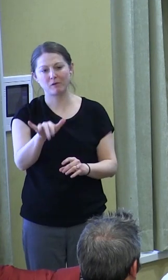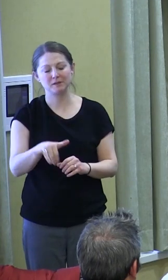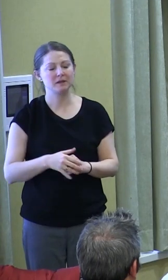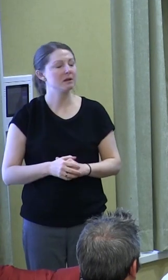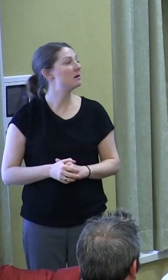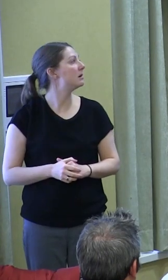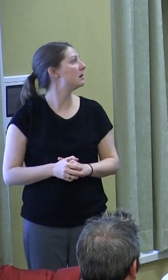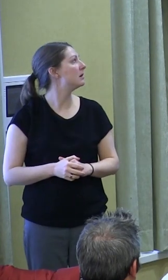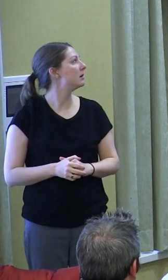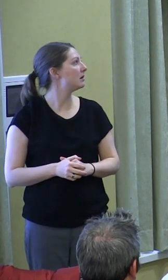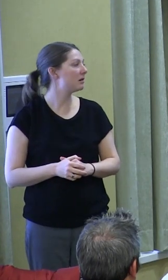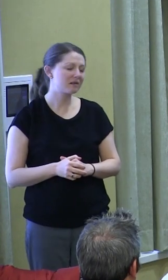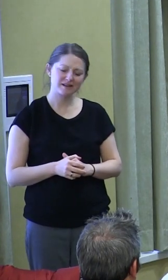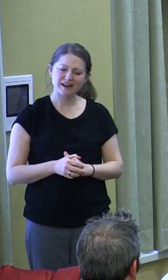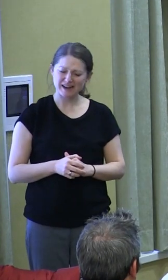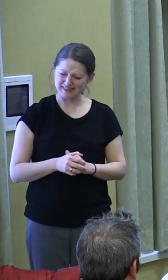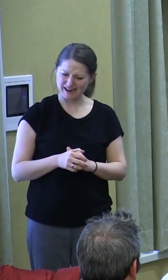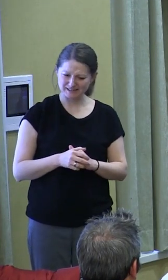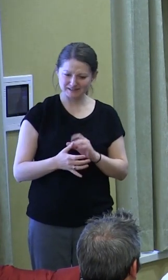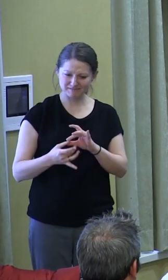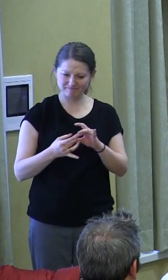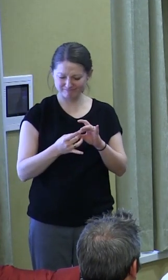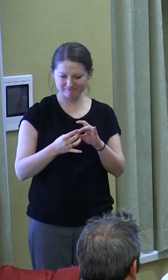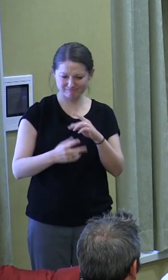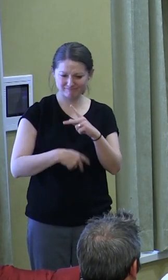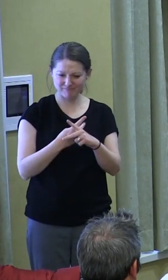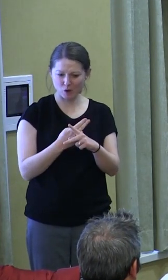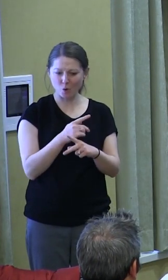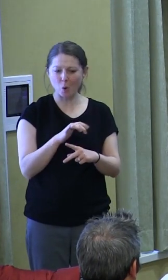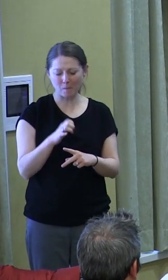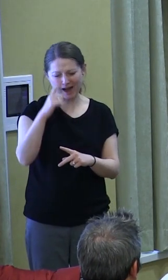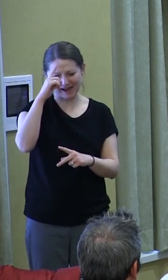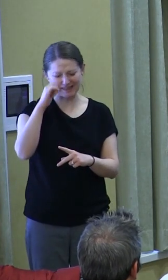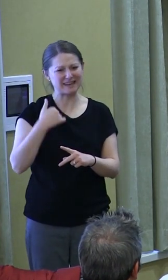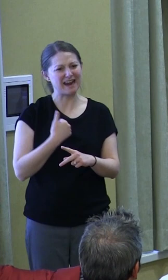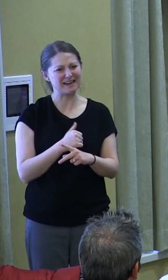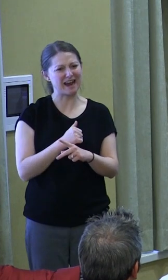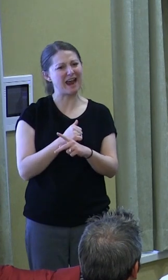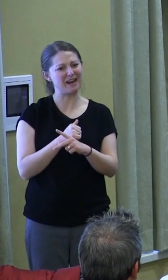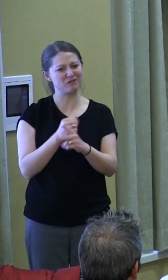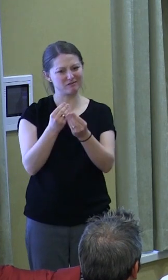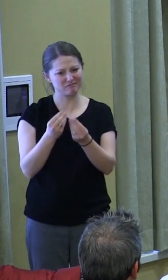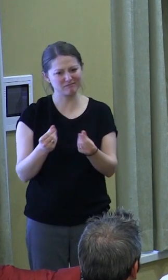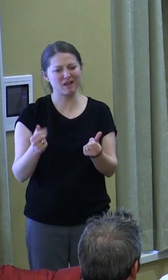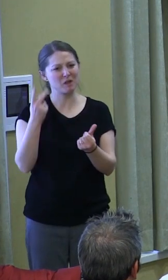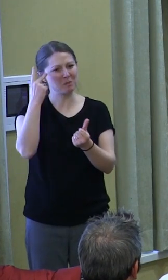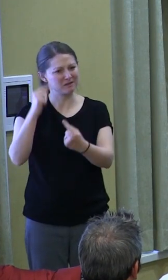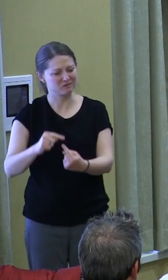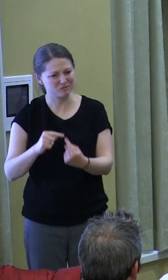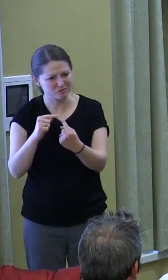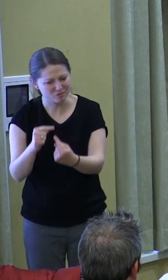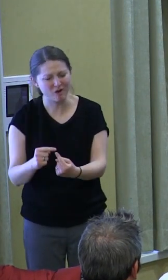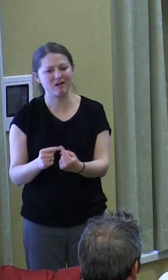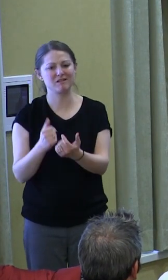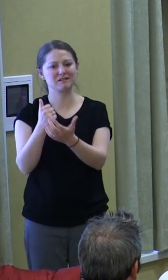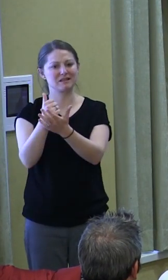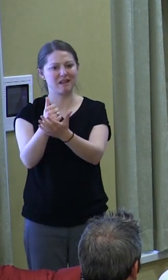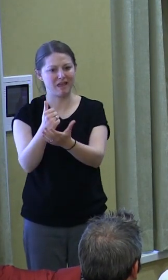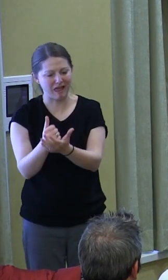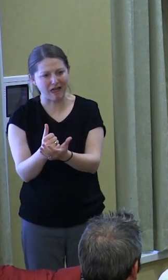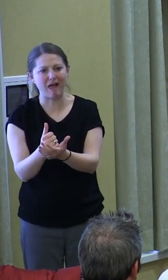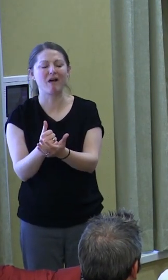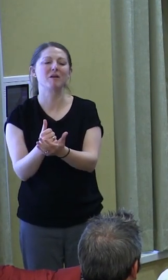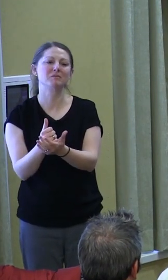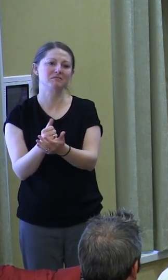This is the kind of hope that I think can help us counter some of our current political struggles and social problems, all the while building a new democratic